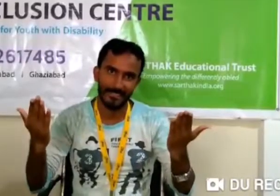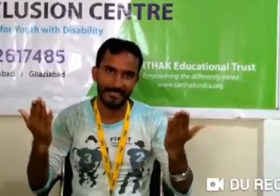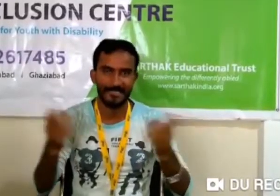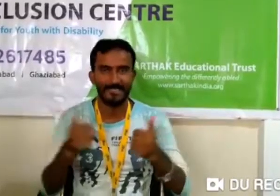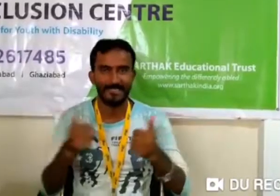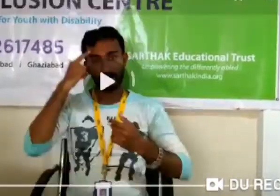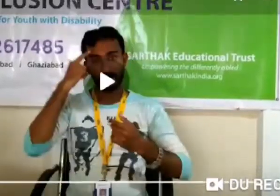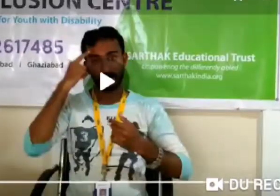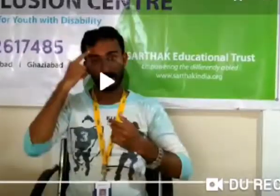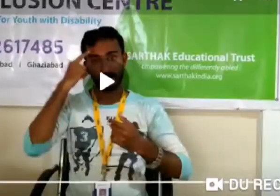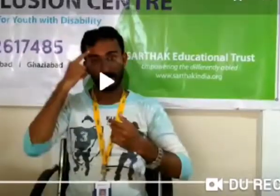Thank you very much.